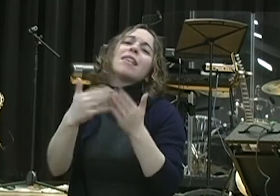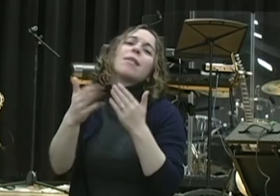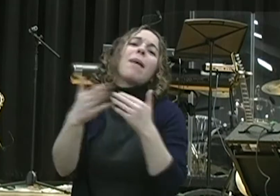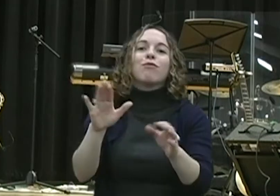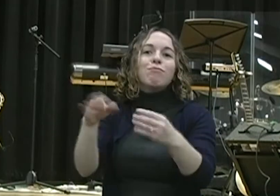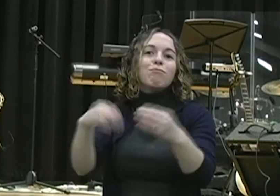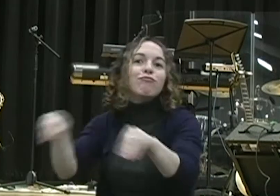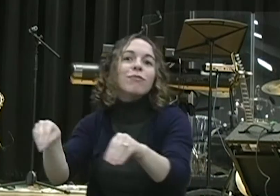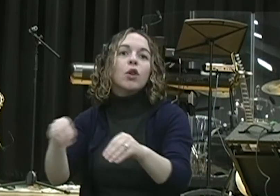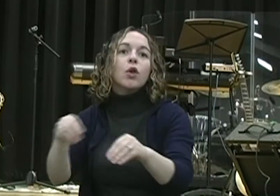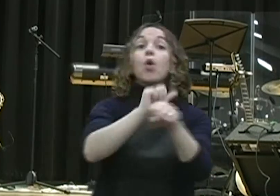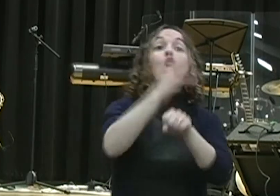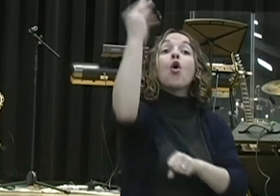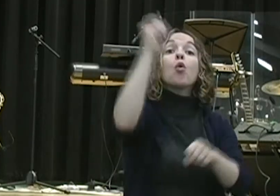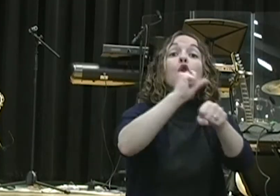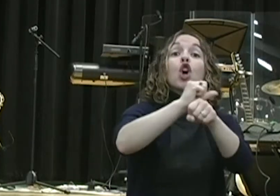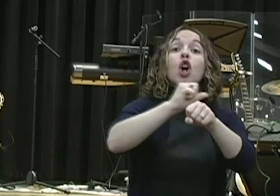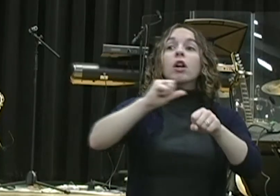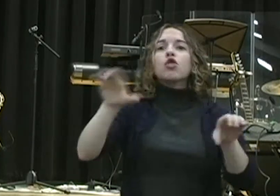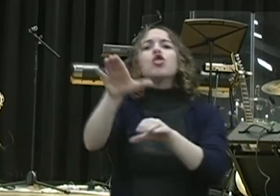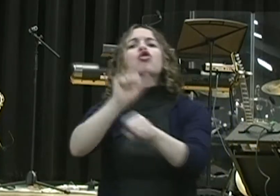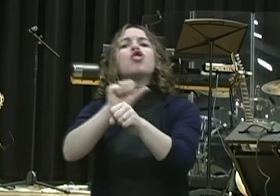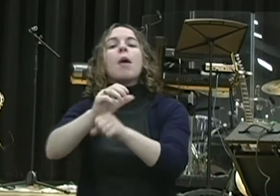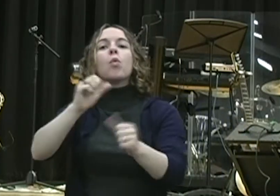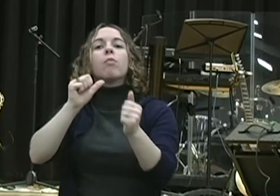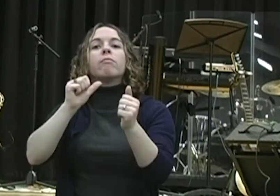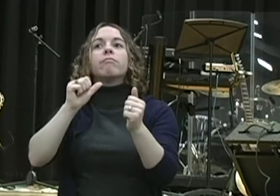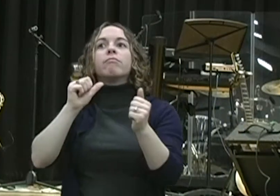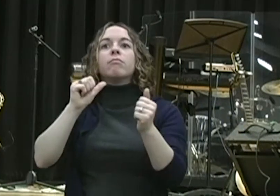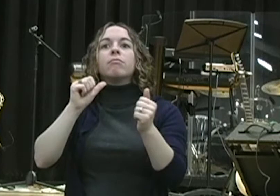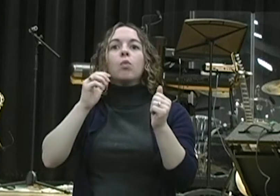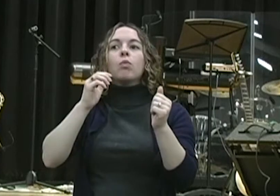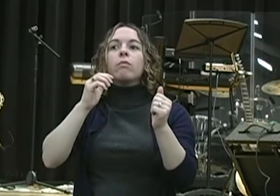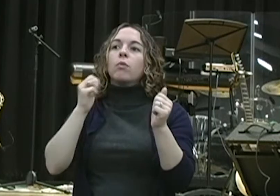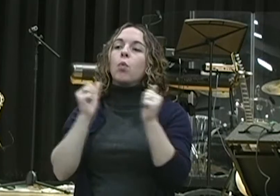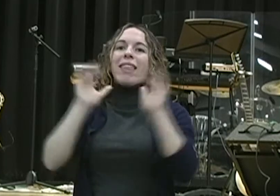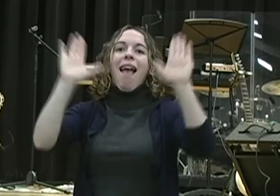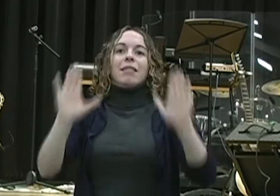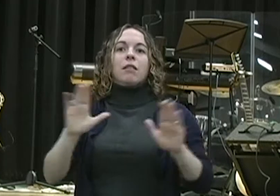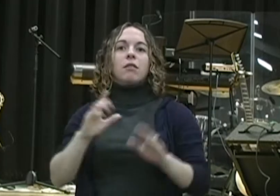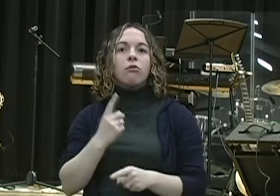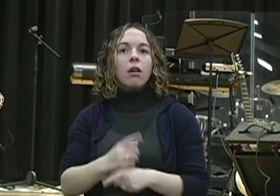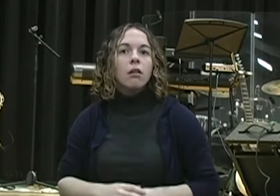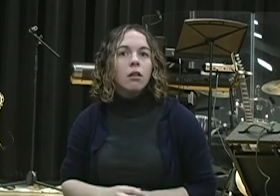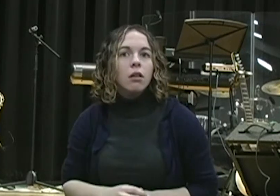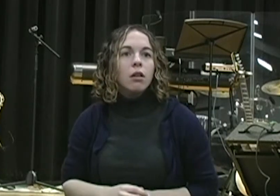or a spiritual, or just a practical job. Prayer will make you a better nurse, it will make you a better teacher, it make you a better doctor, it make you a better